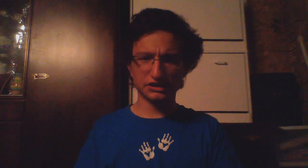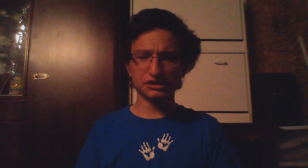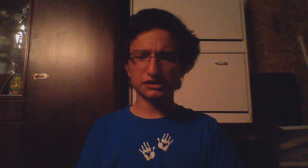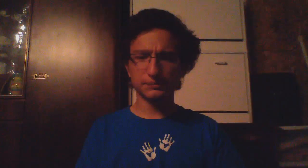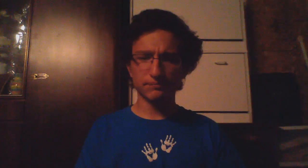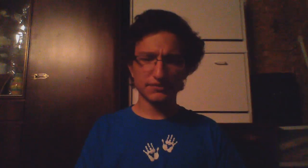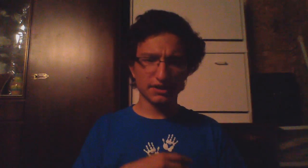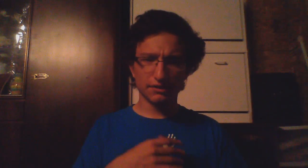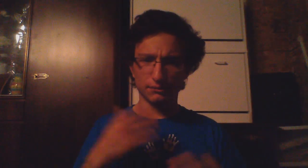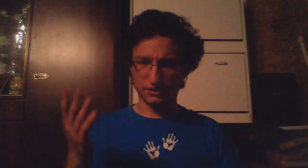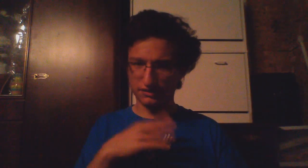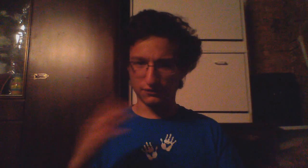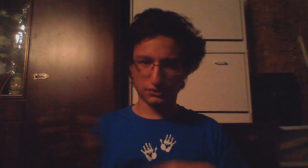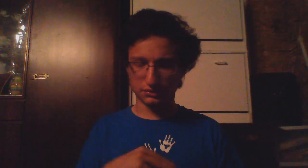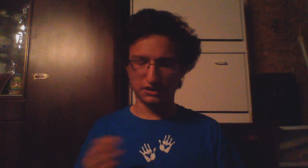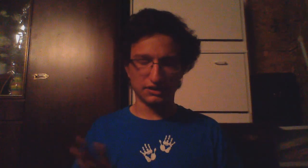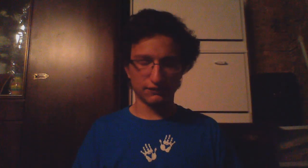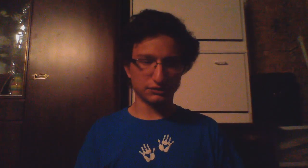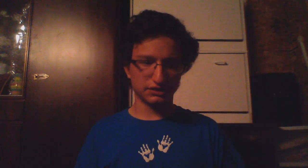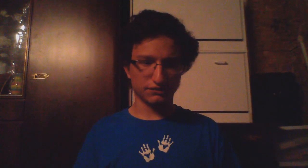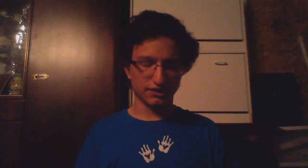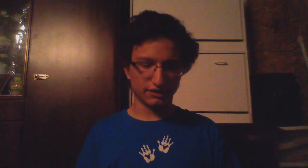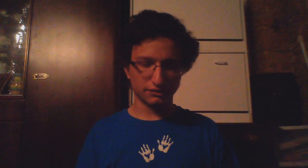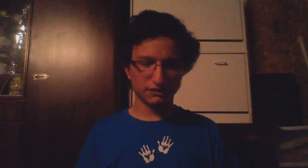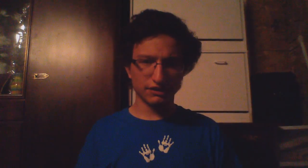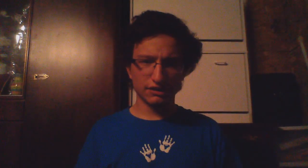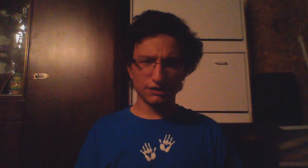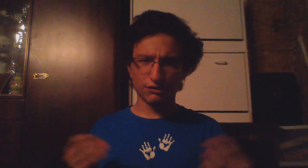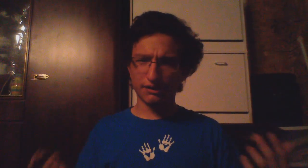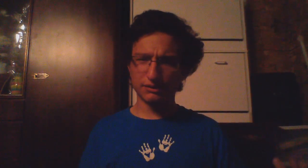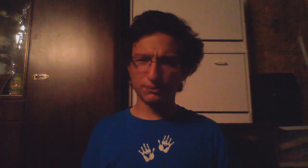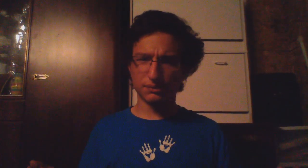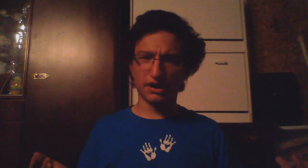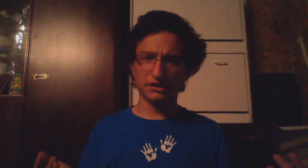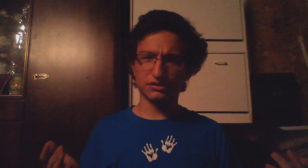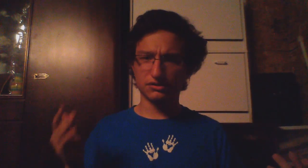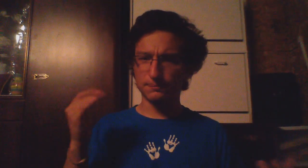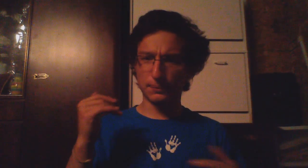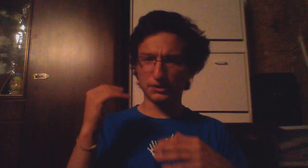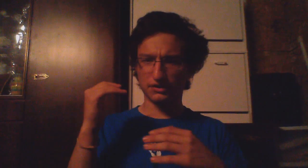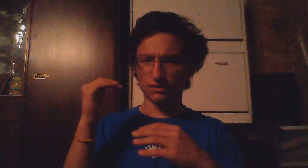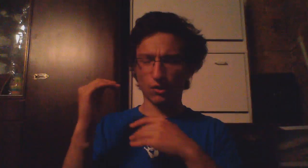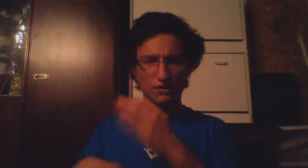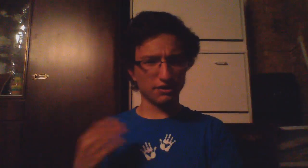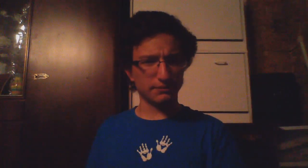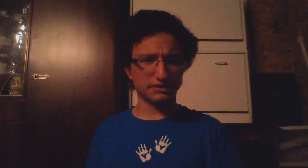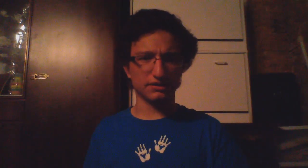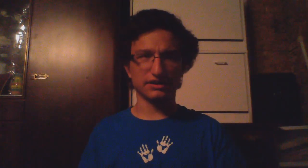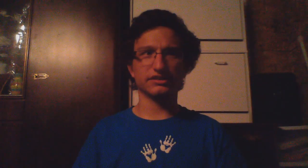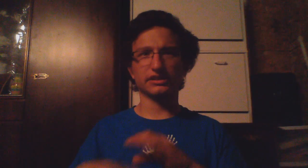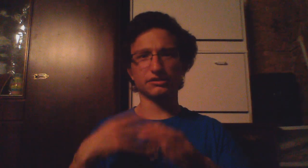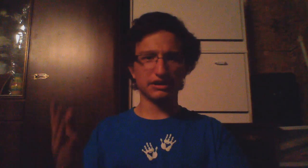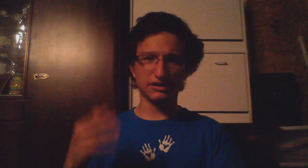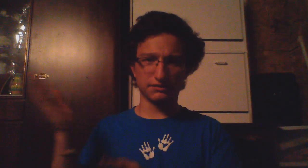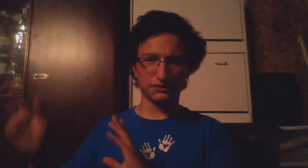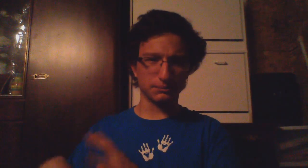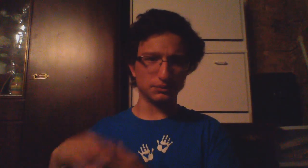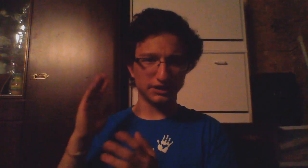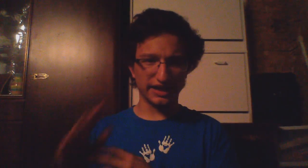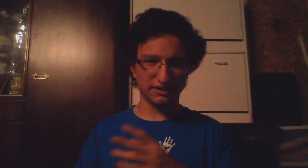with difficulty levels and everything else so I put all of them in a list I created a few more and added